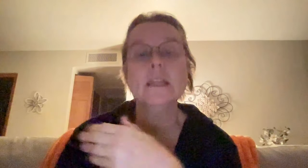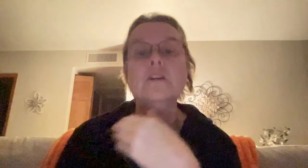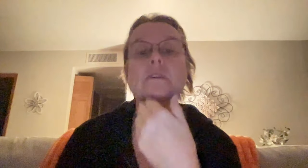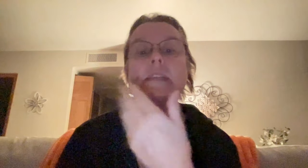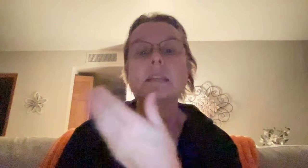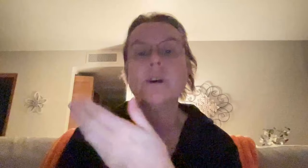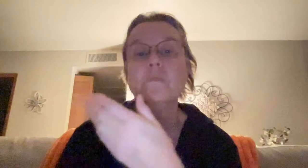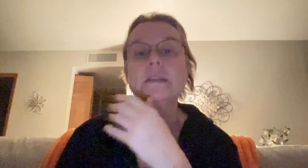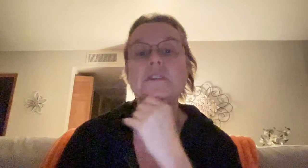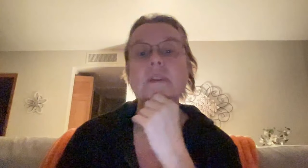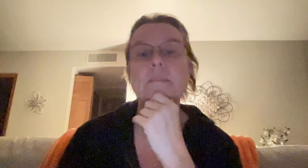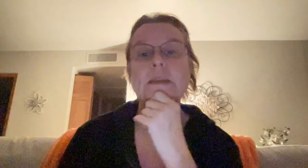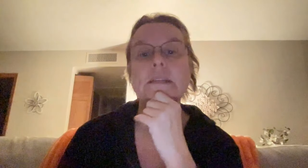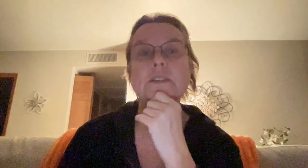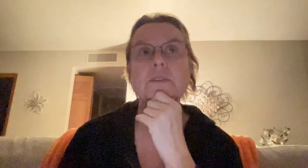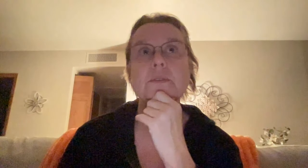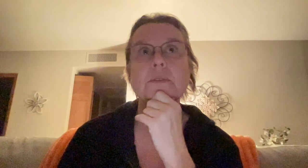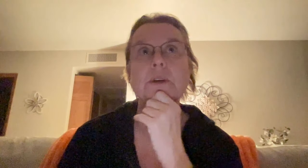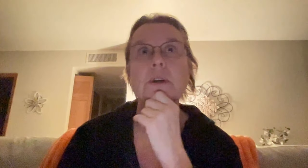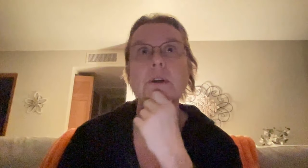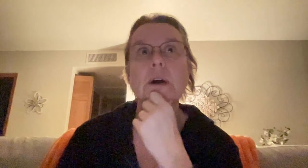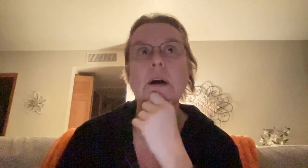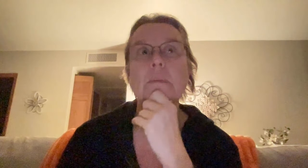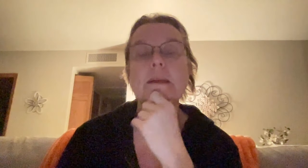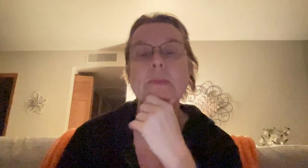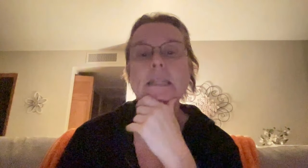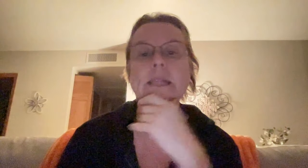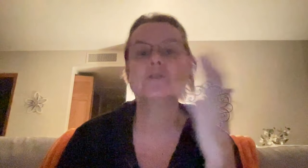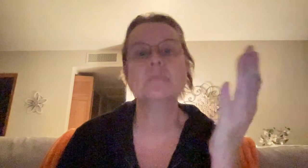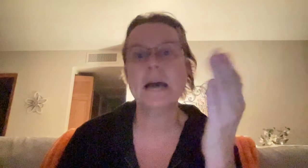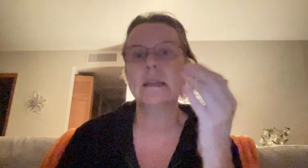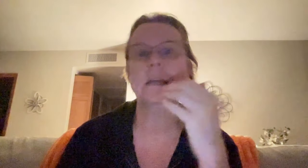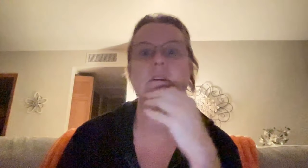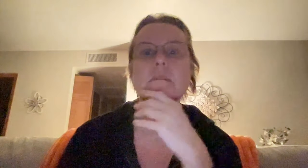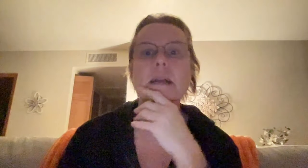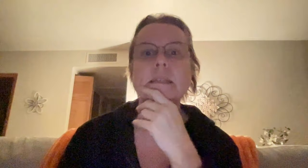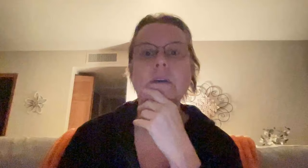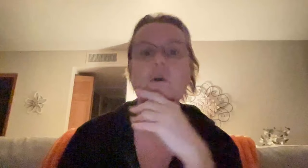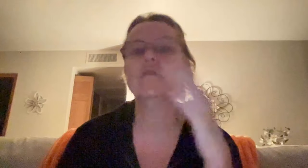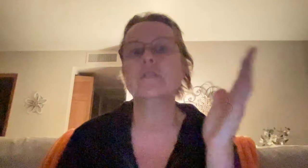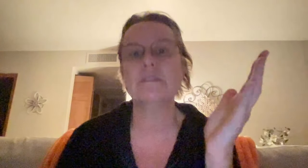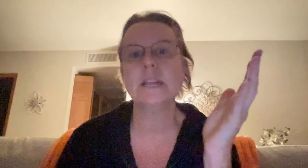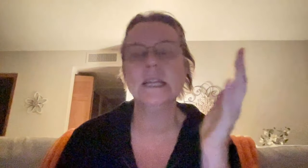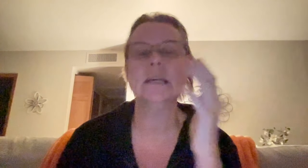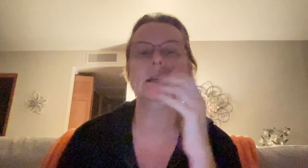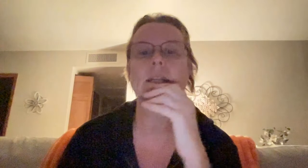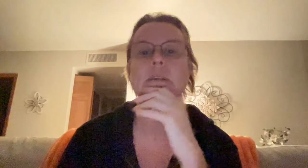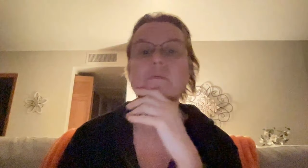uh, you know, as, as open as you can be to, um, it might sound dramatic or it might sound overinflated and it